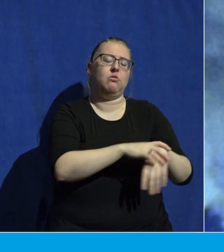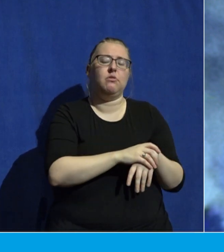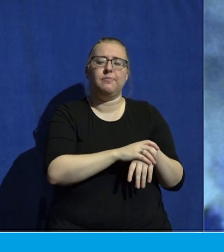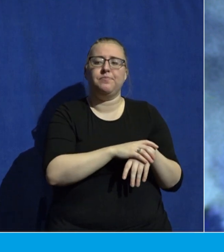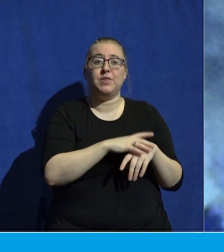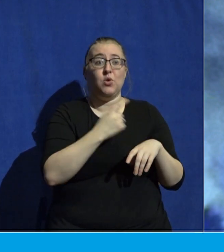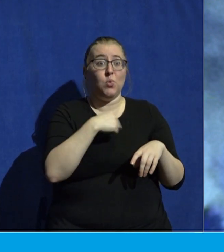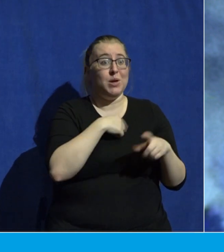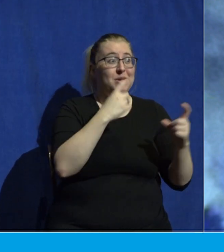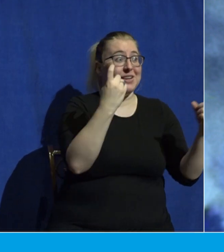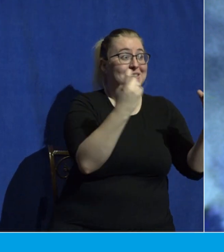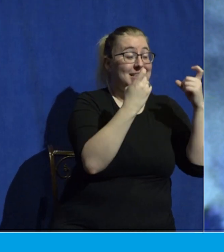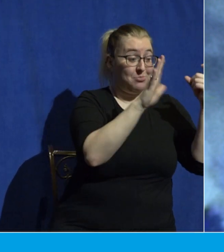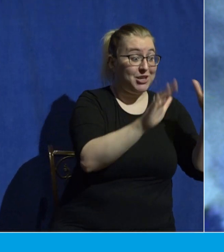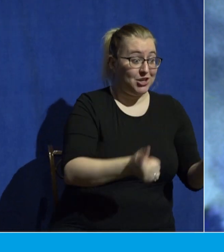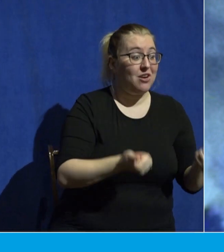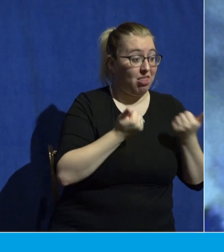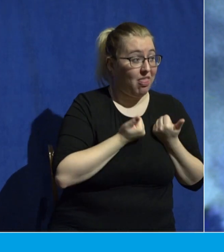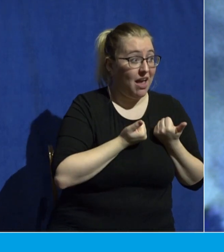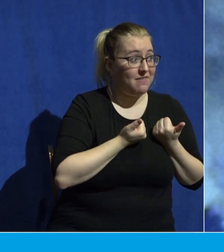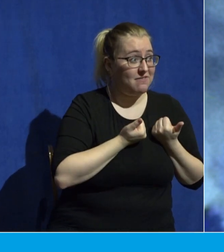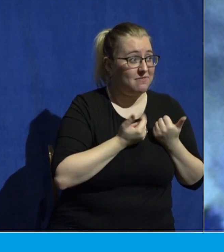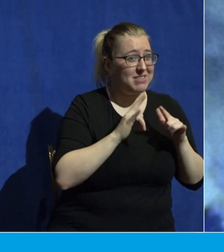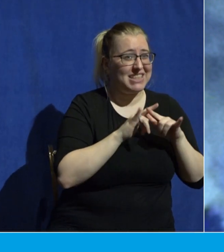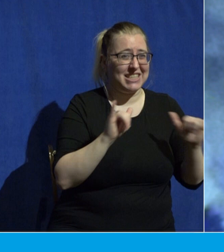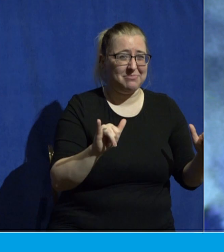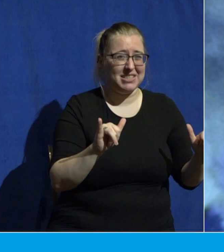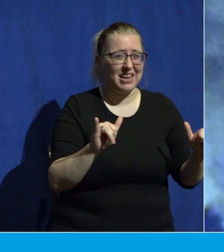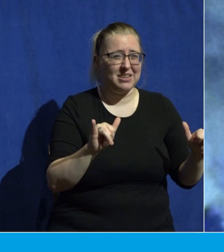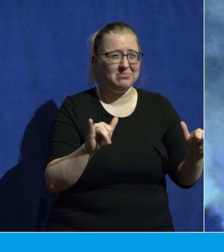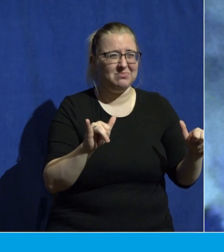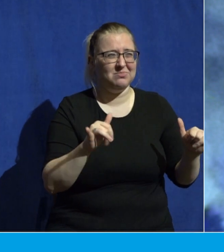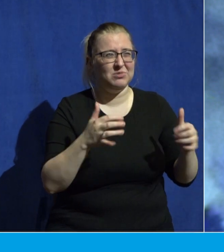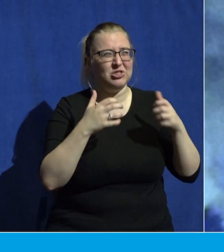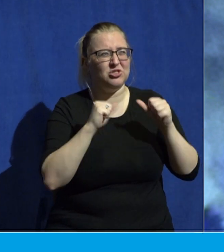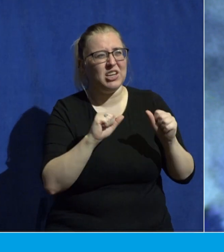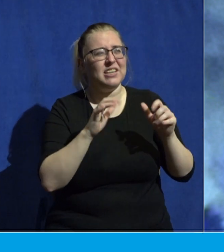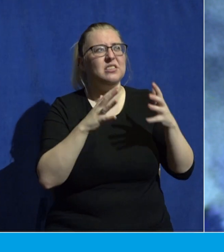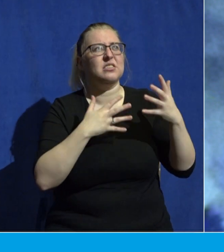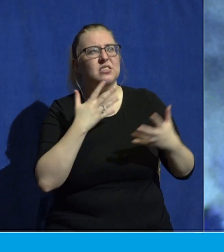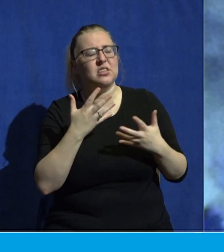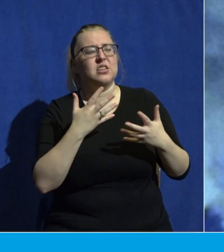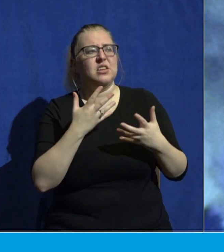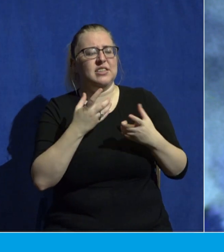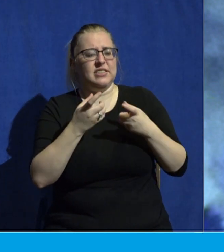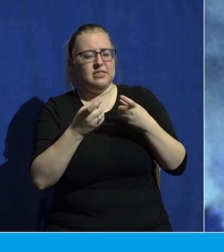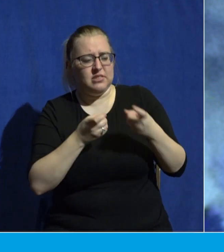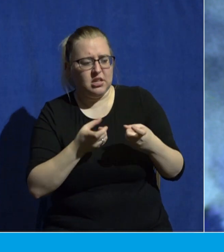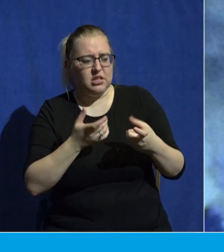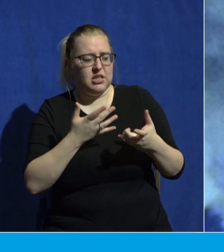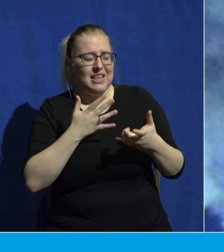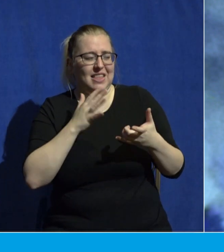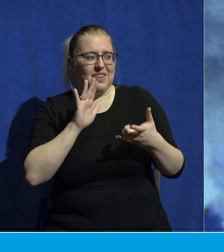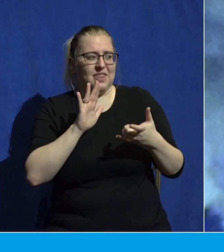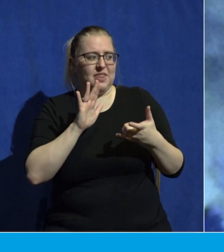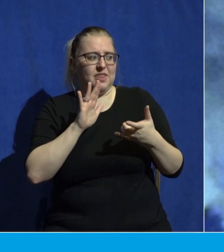life, yes, but also coming to grips with the fact that her brief life was over.